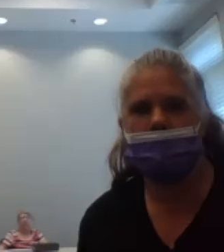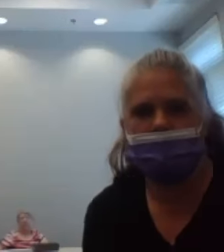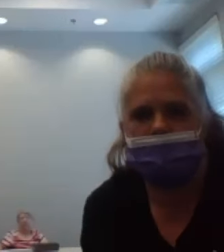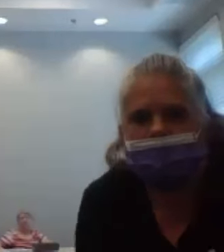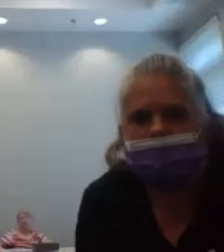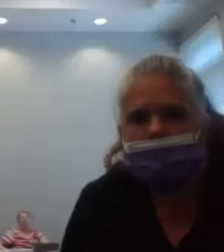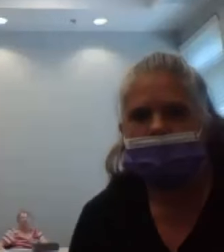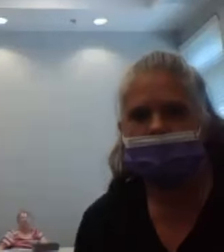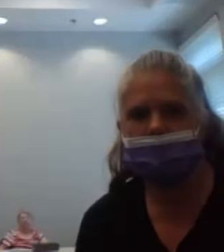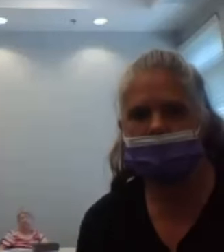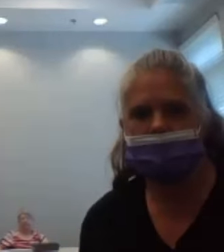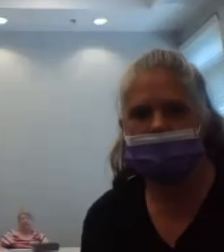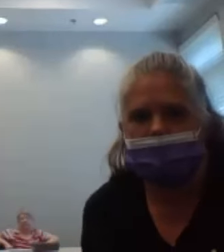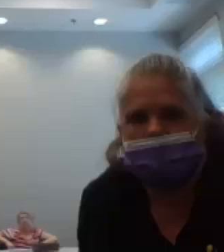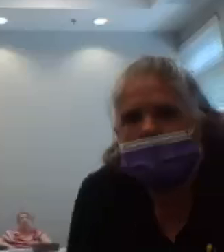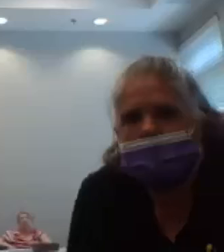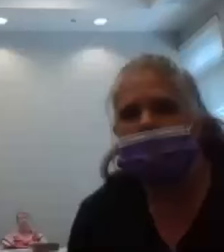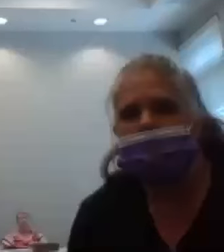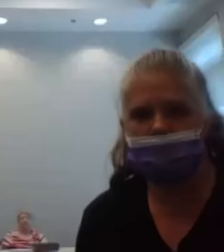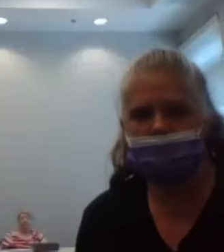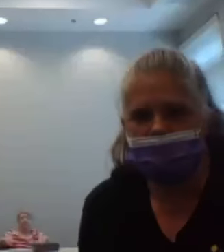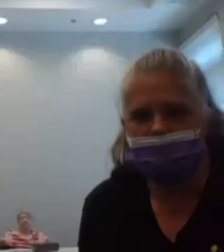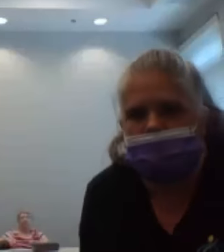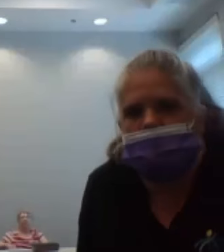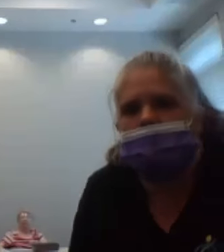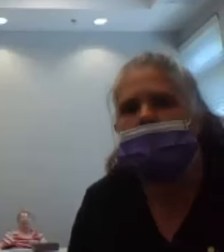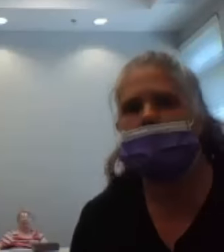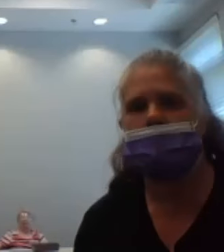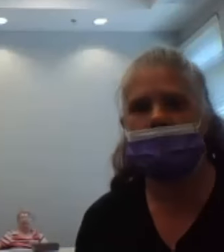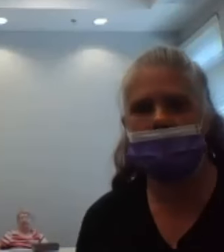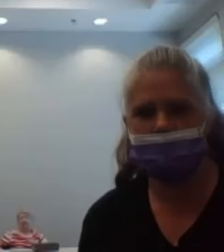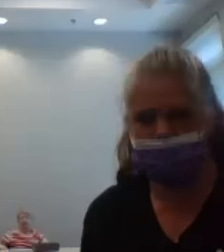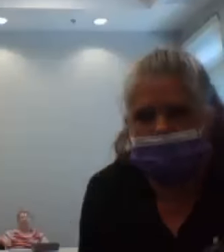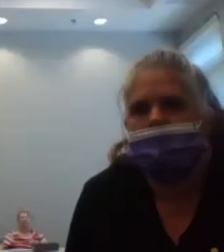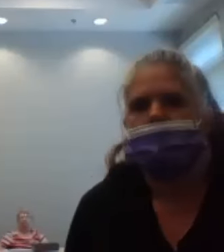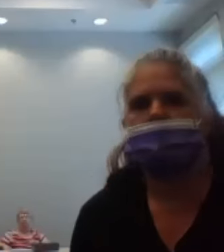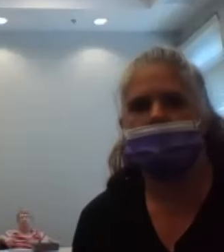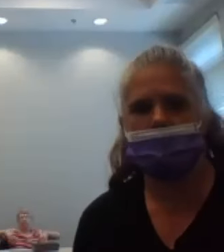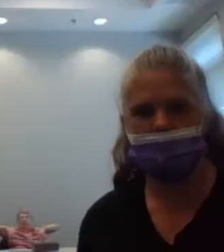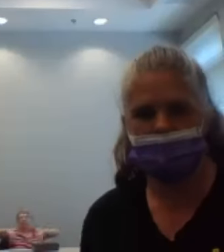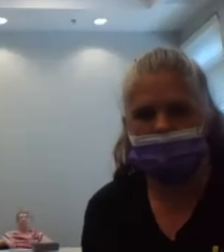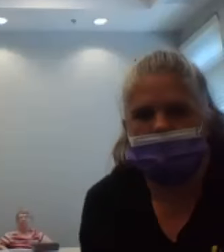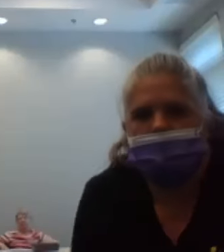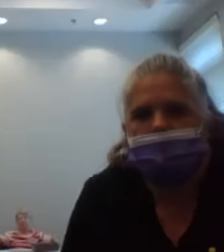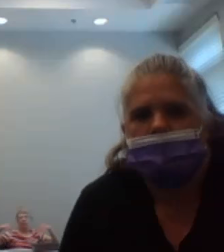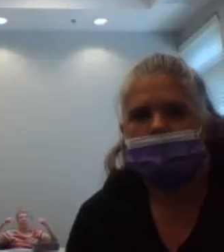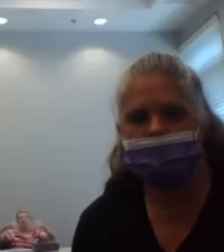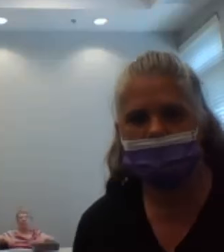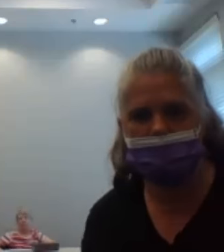6, 7, 8, 9, 10,